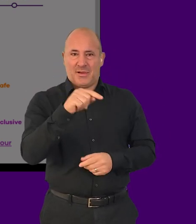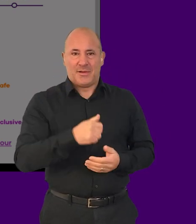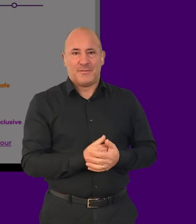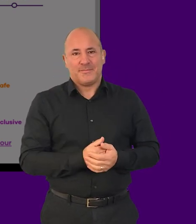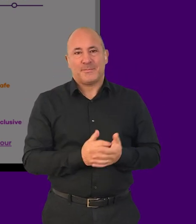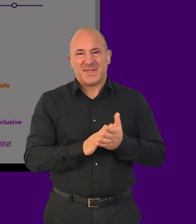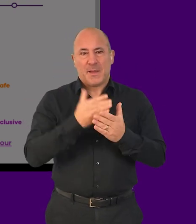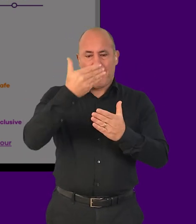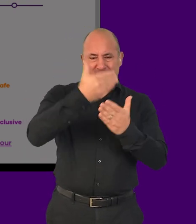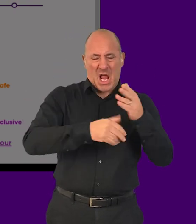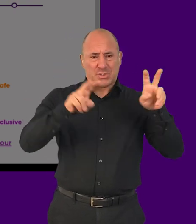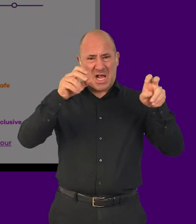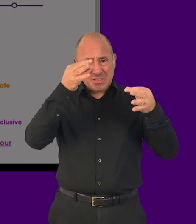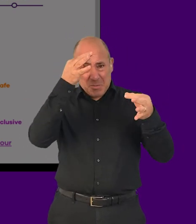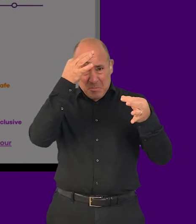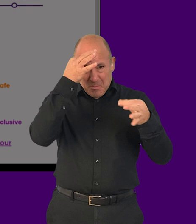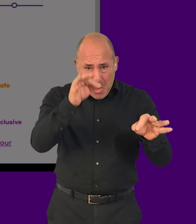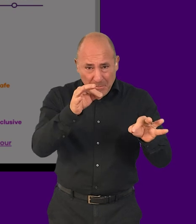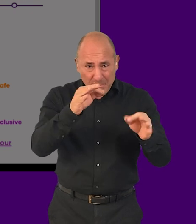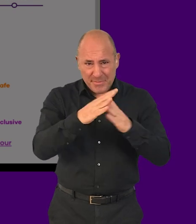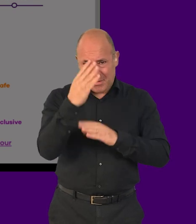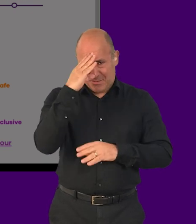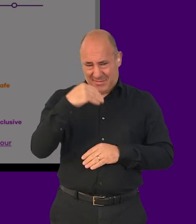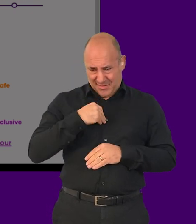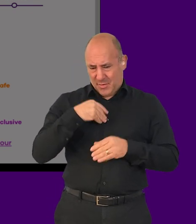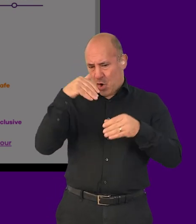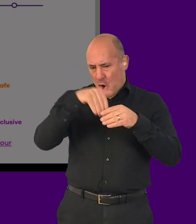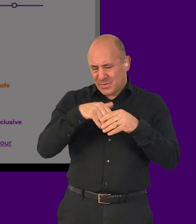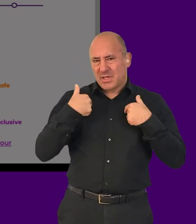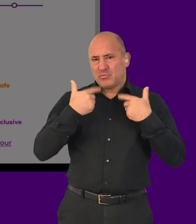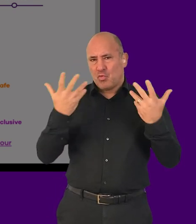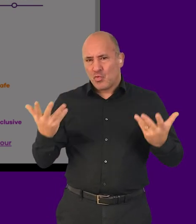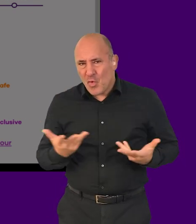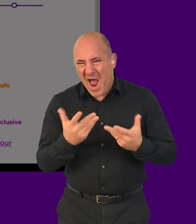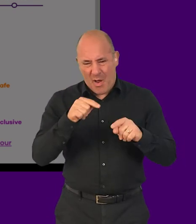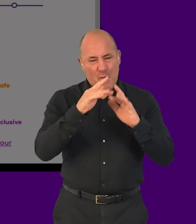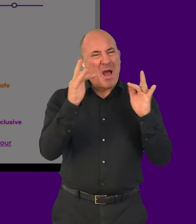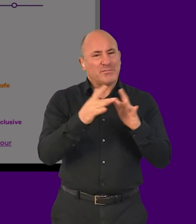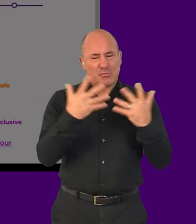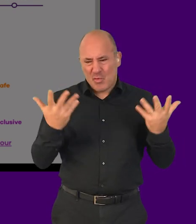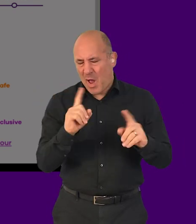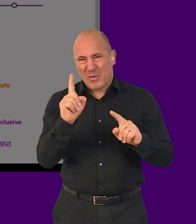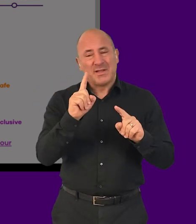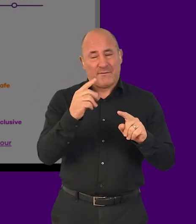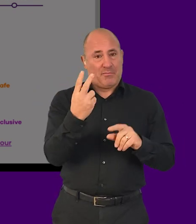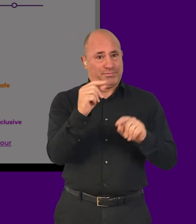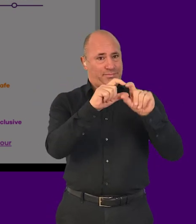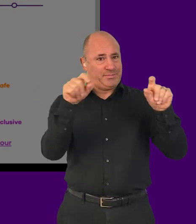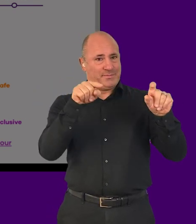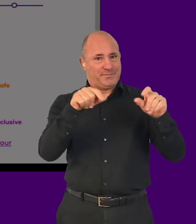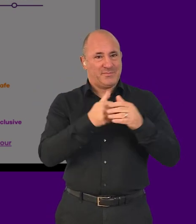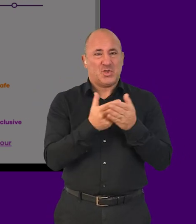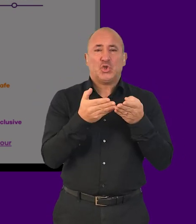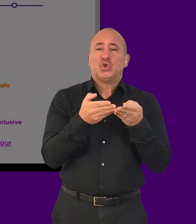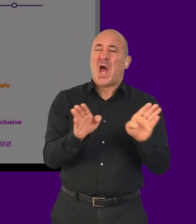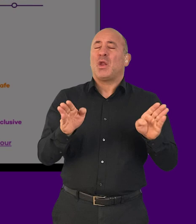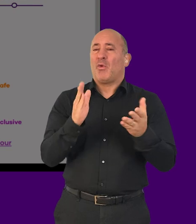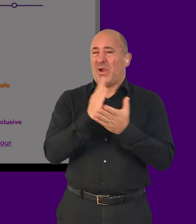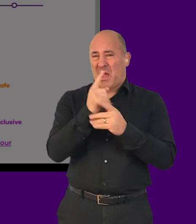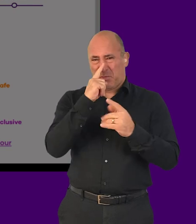Accurate page titles remind and reassure people of their current location on a website. Generic ones can confuse and